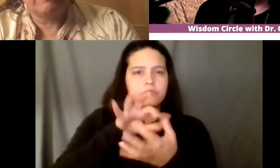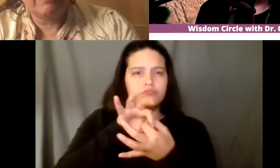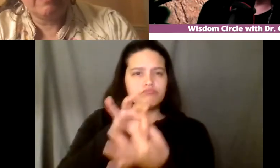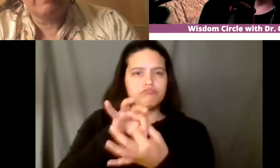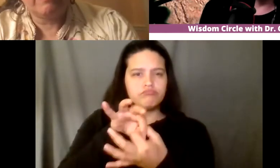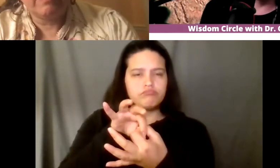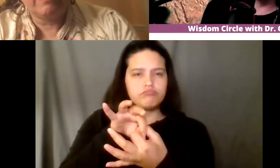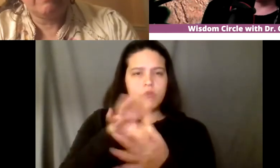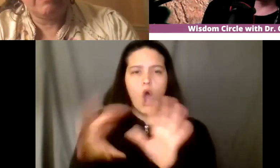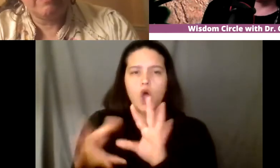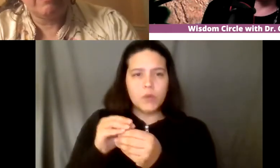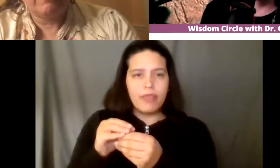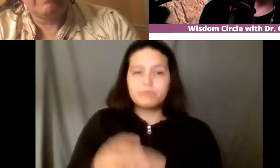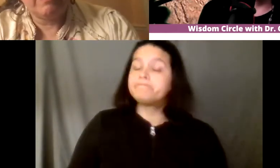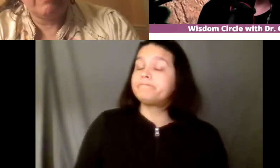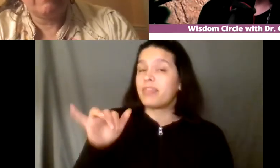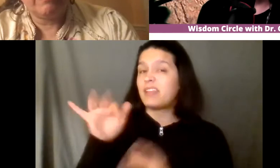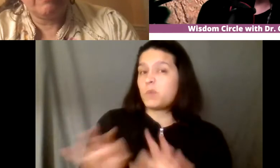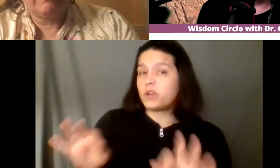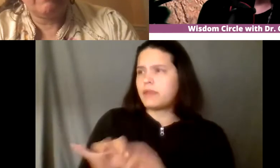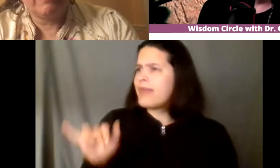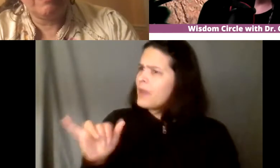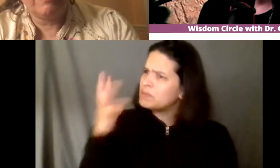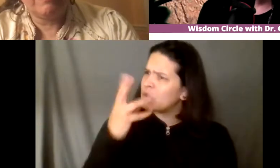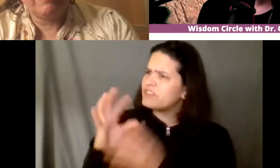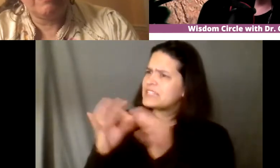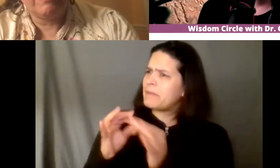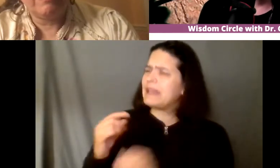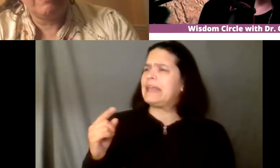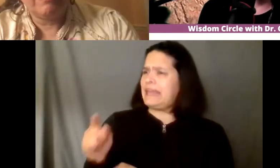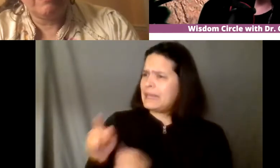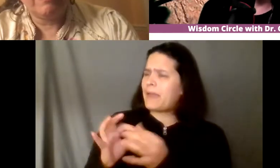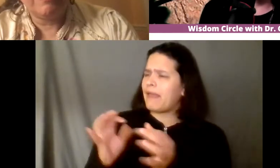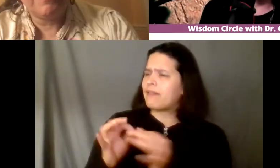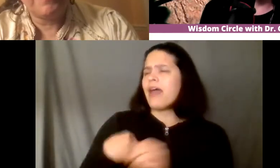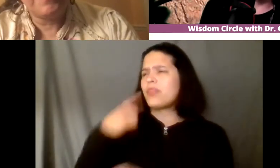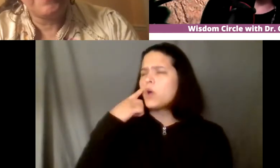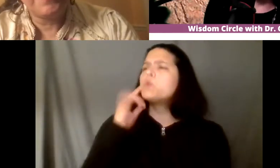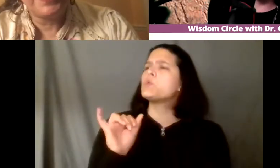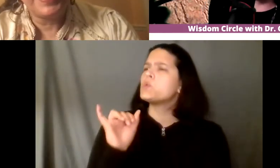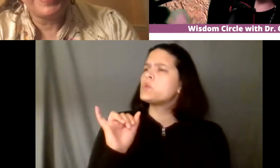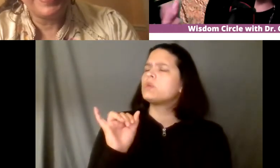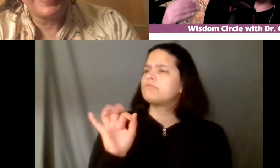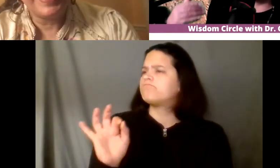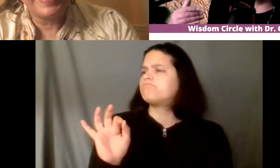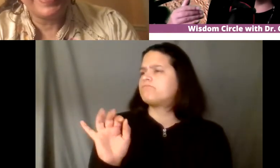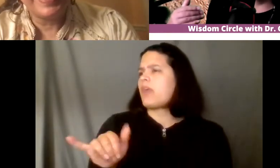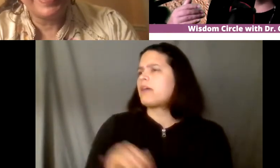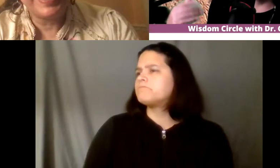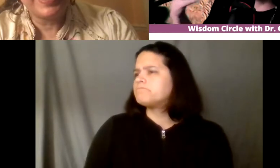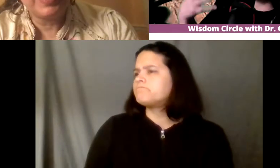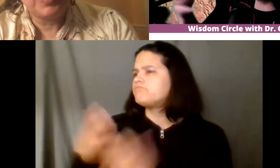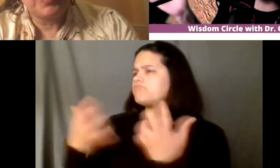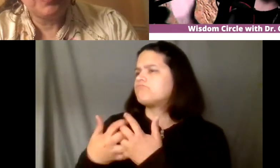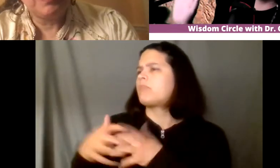made and i will always remember that so um can you talk about i'm really curious coming from the southwest